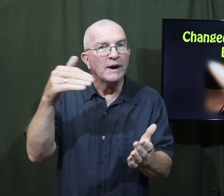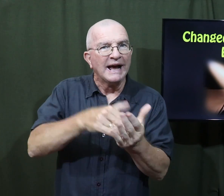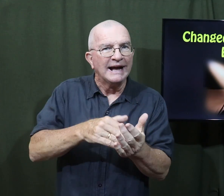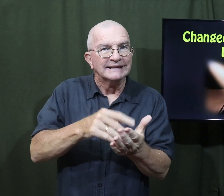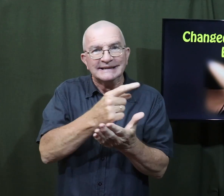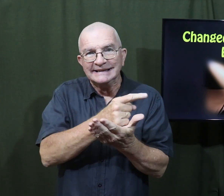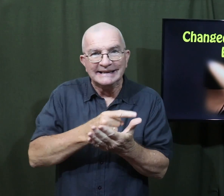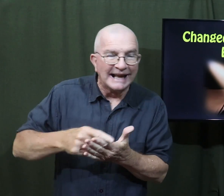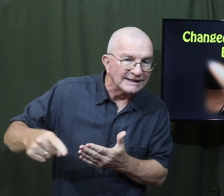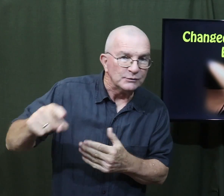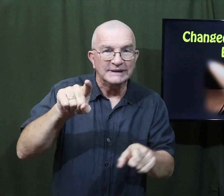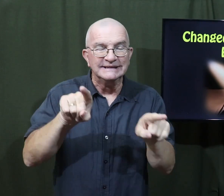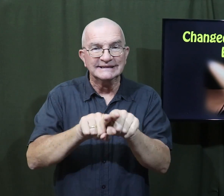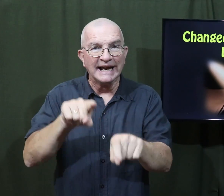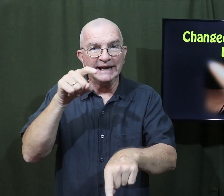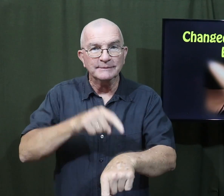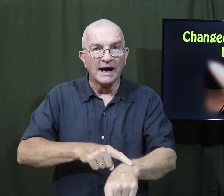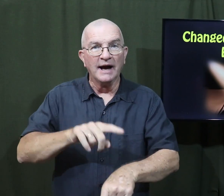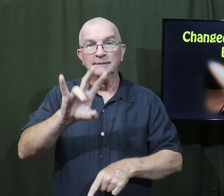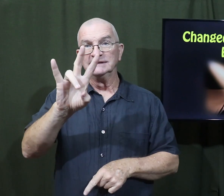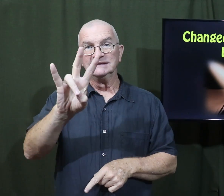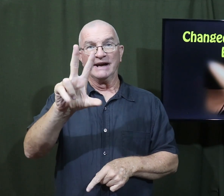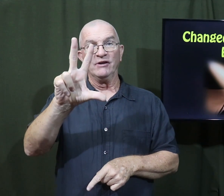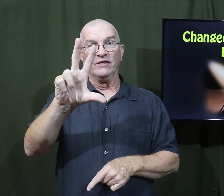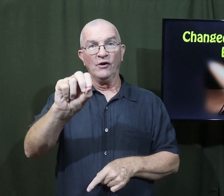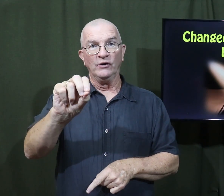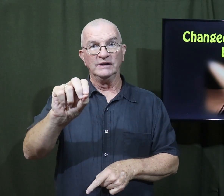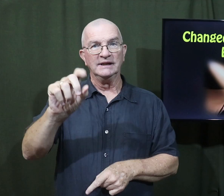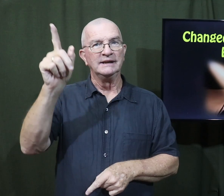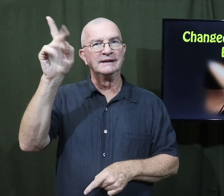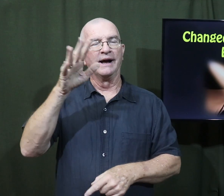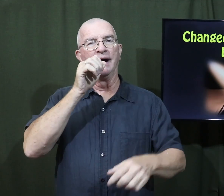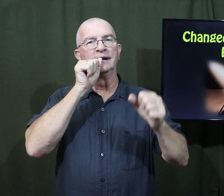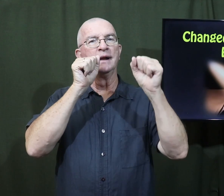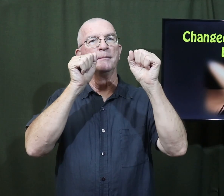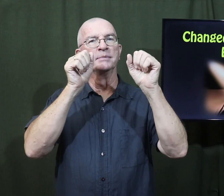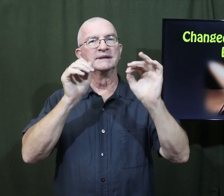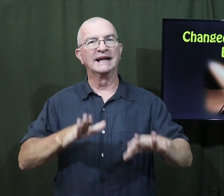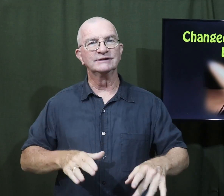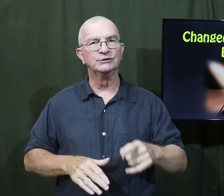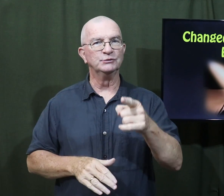We'll see you again next week, same time, 730. God bless you.